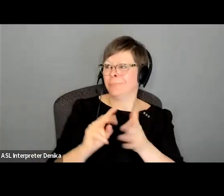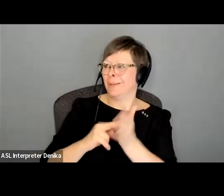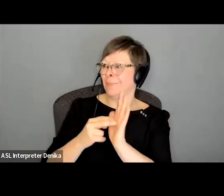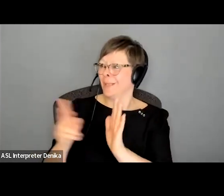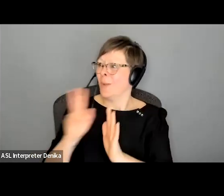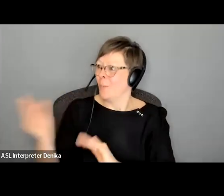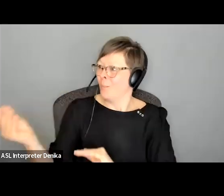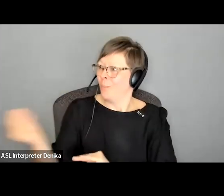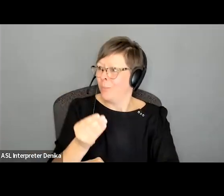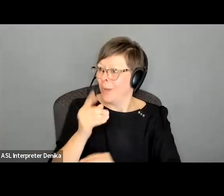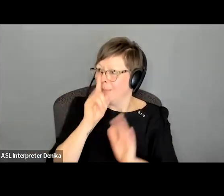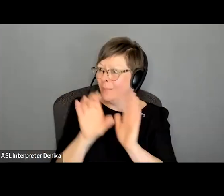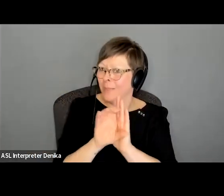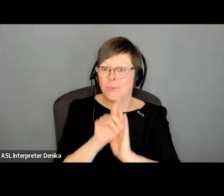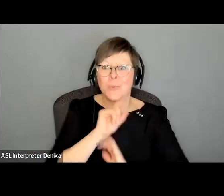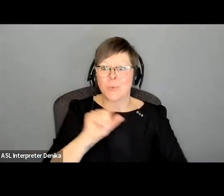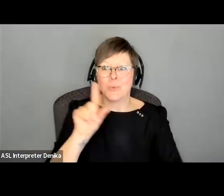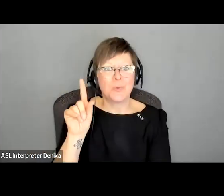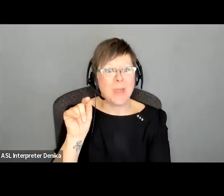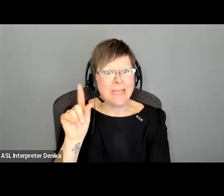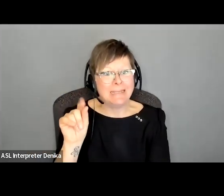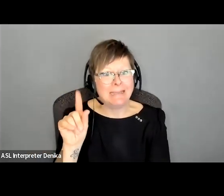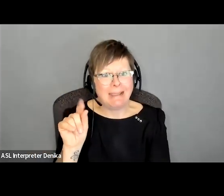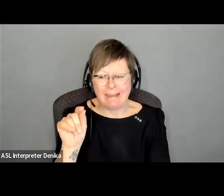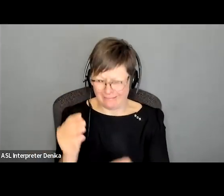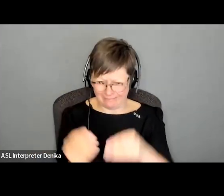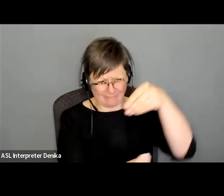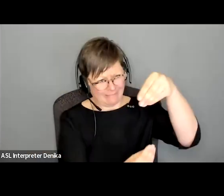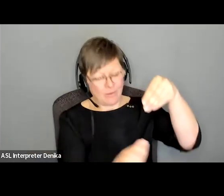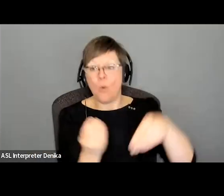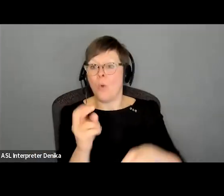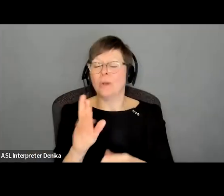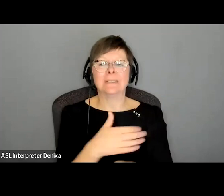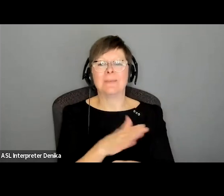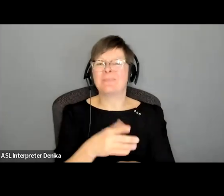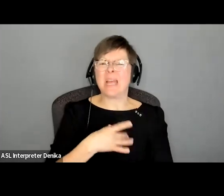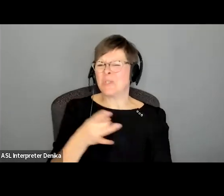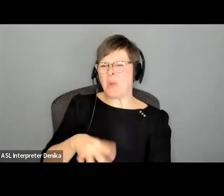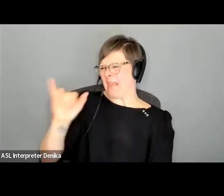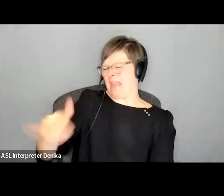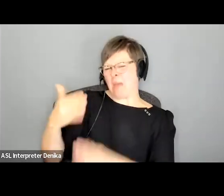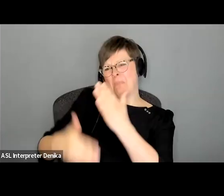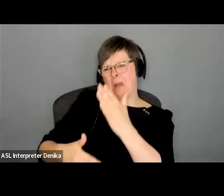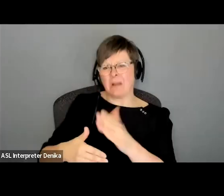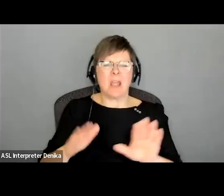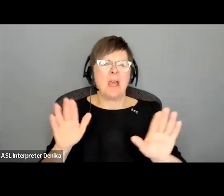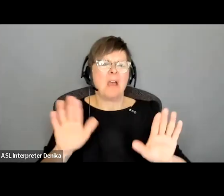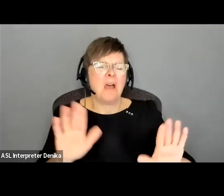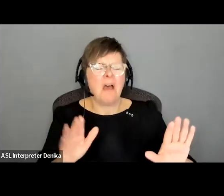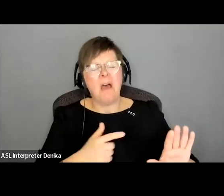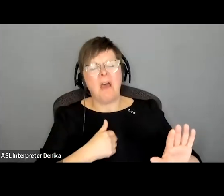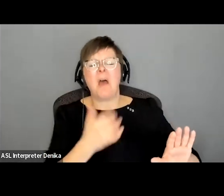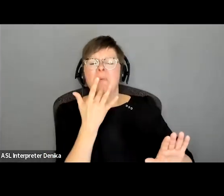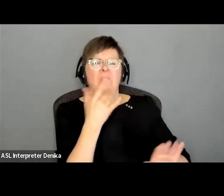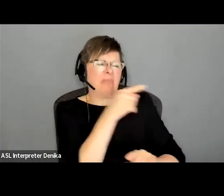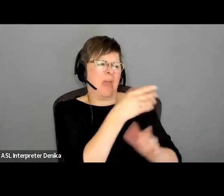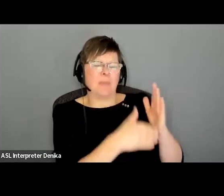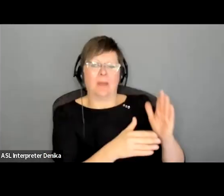that's 20 years old or coming in and saying you know i didn't really like that part i think i i really feel i'm more this part before you even have a go at your own